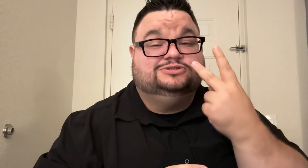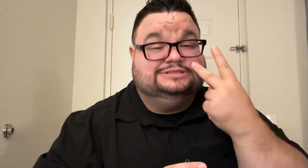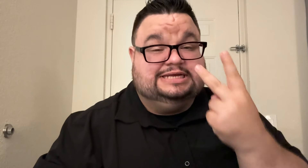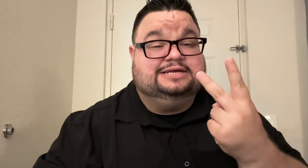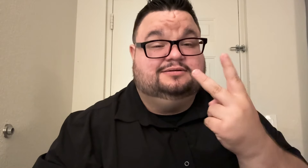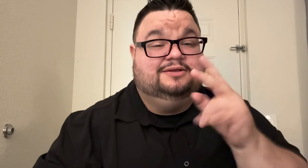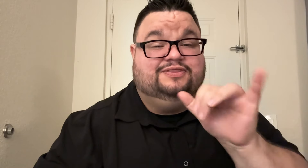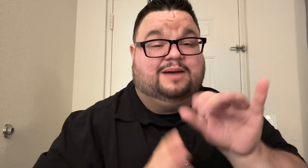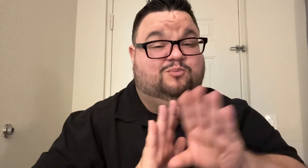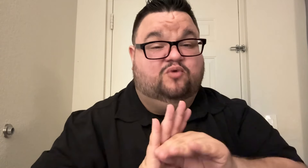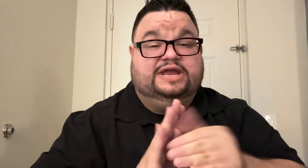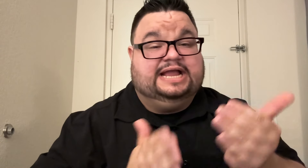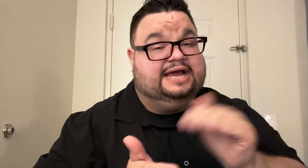see that movie again.